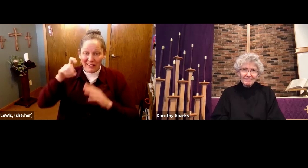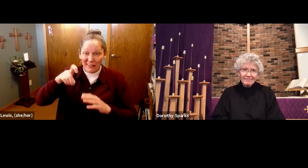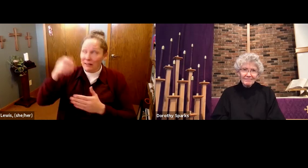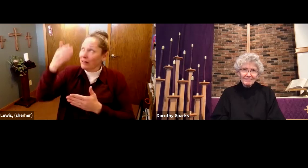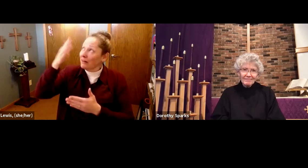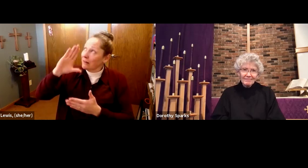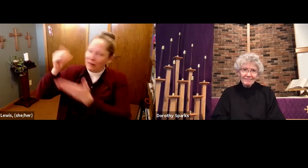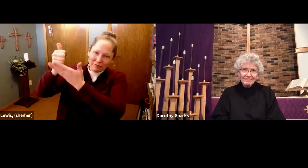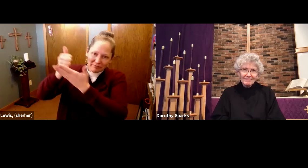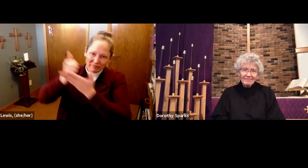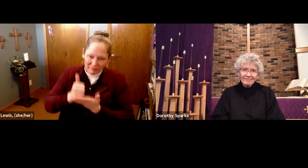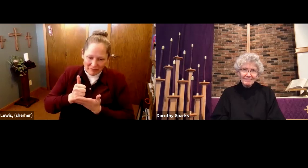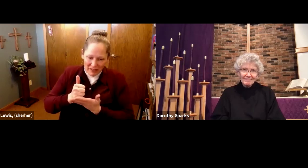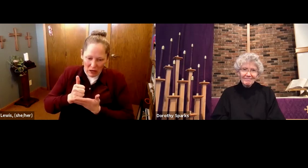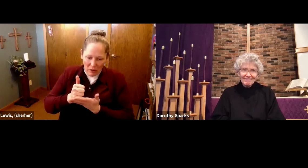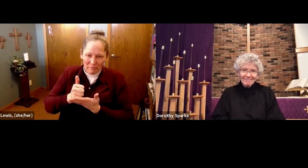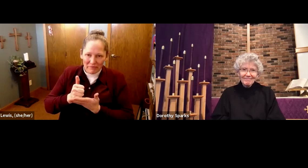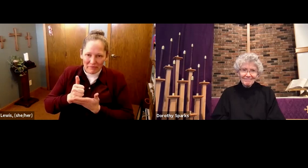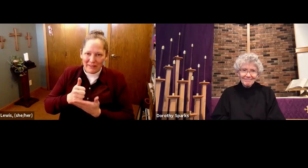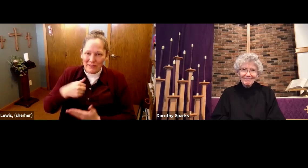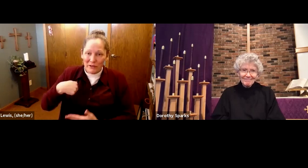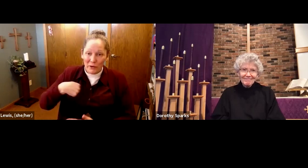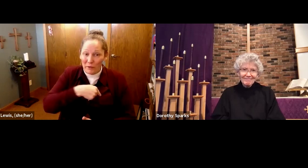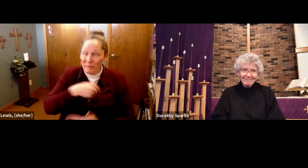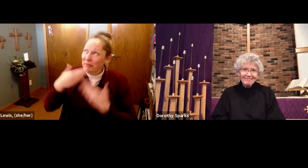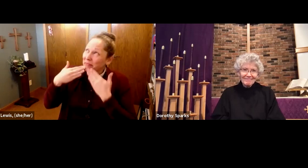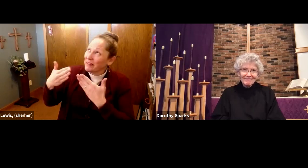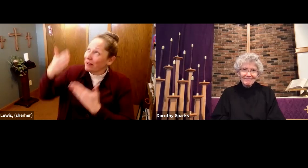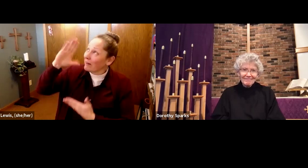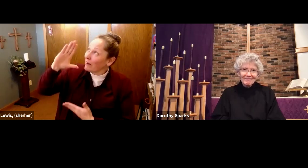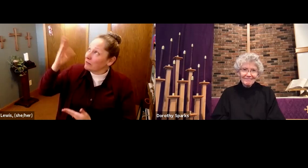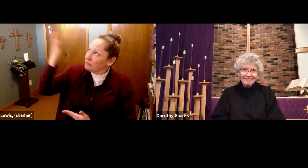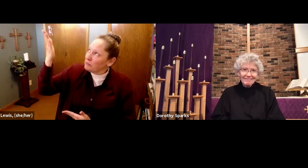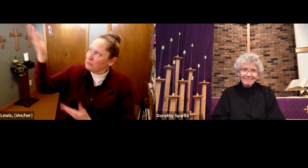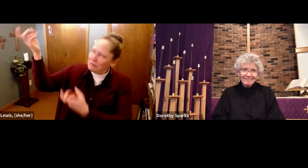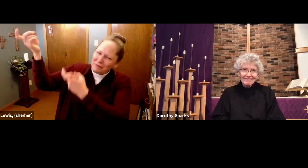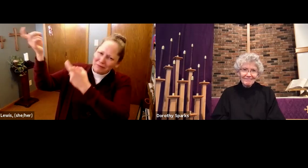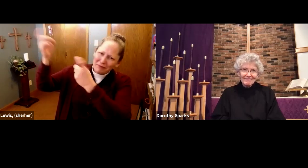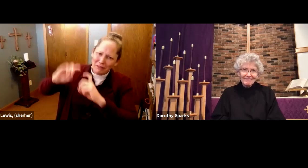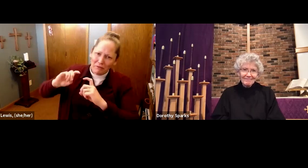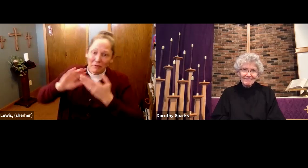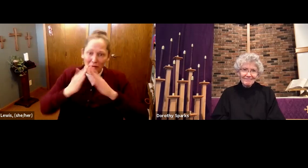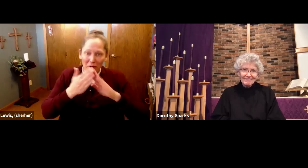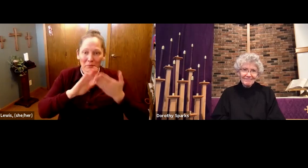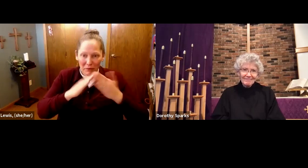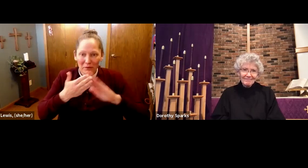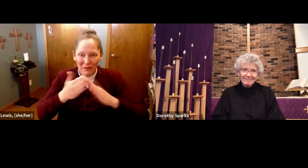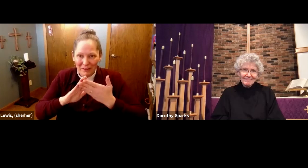We thank God for the community that helps us. That God gives